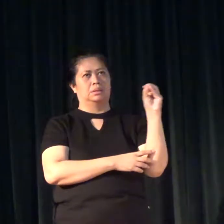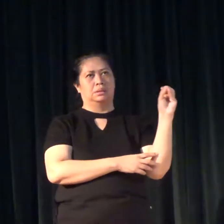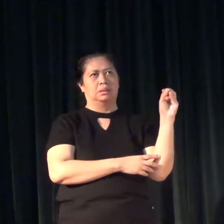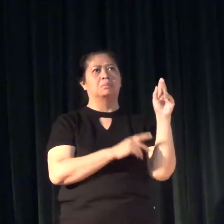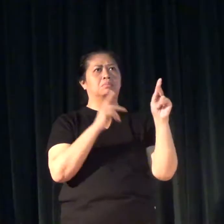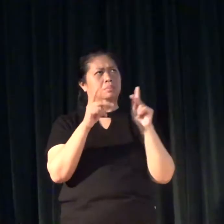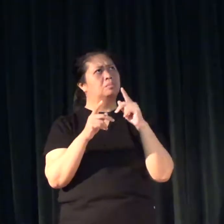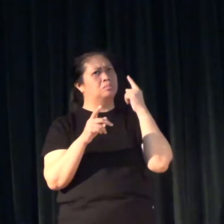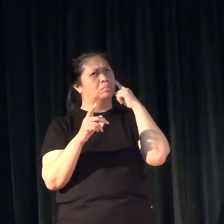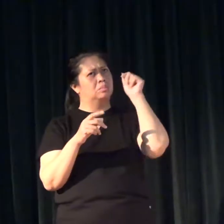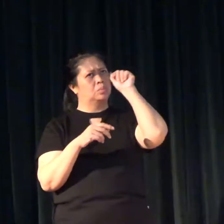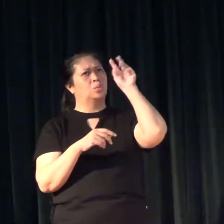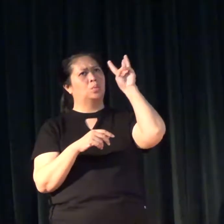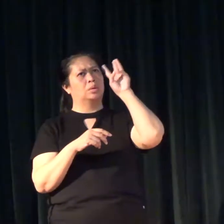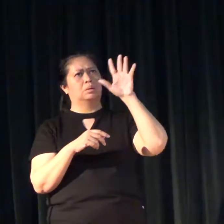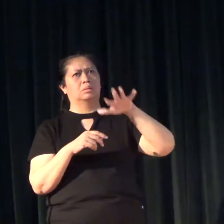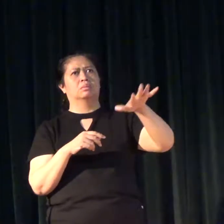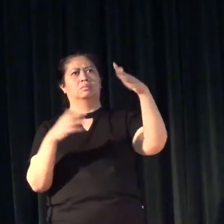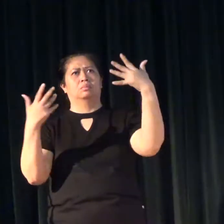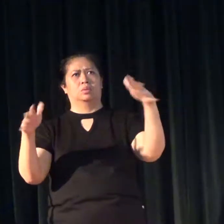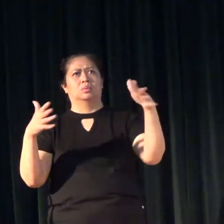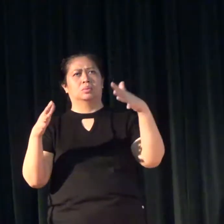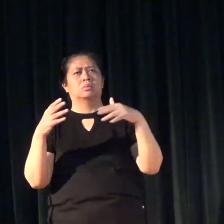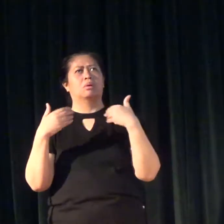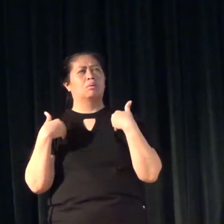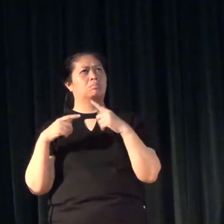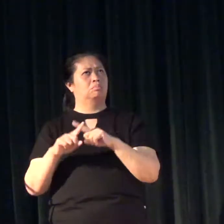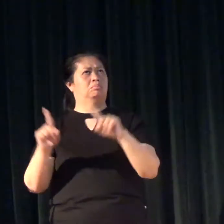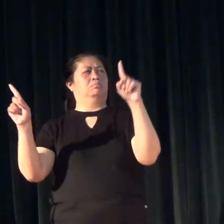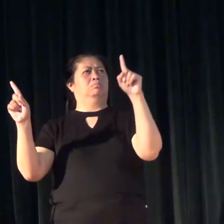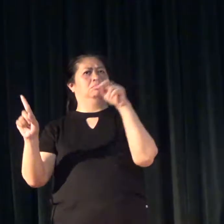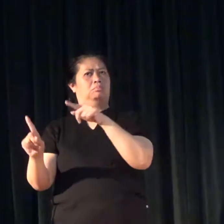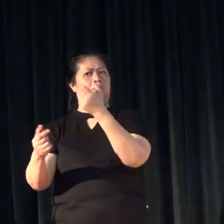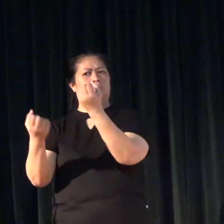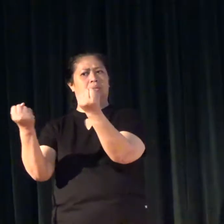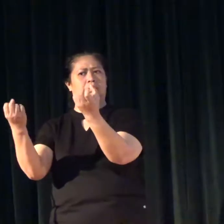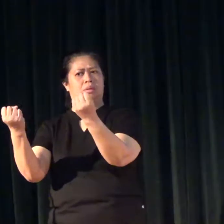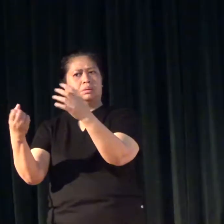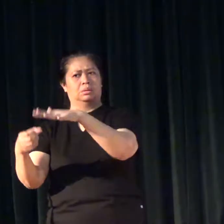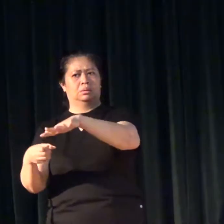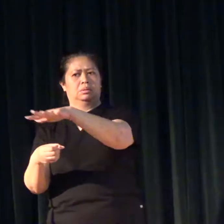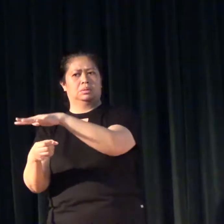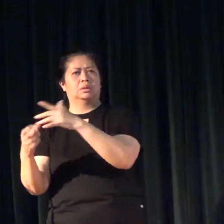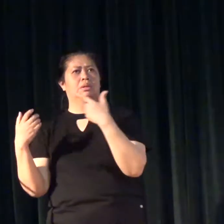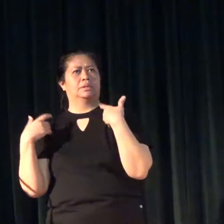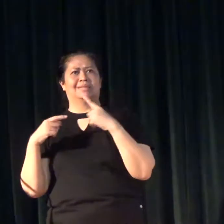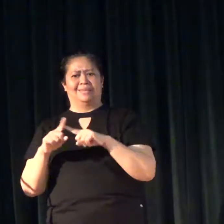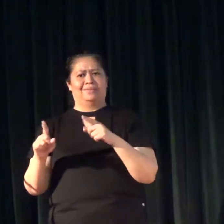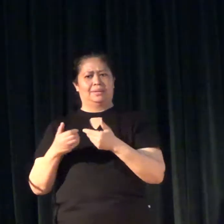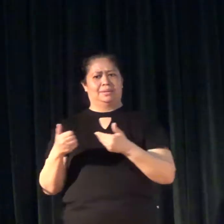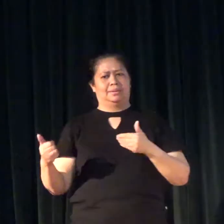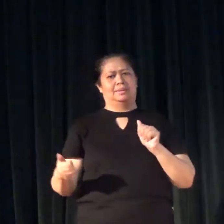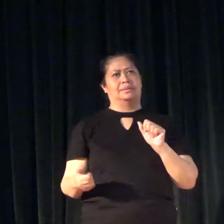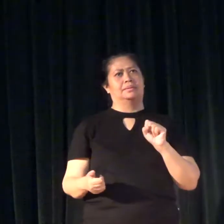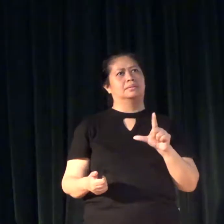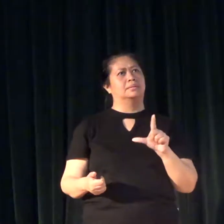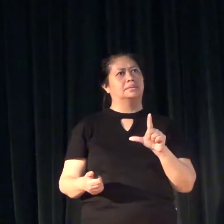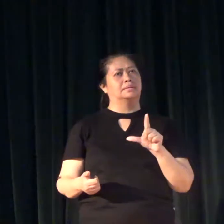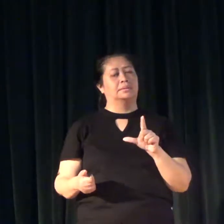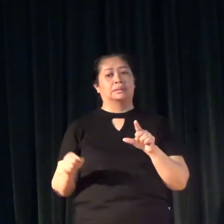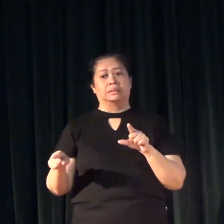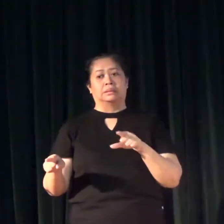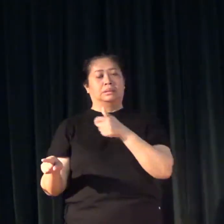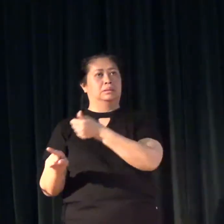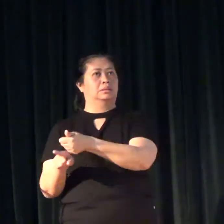people were aware of it, that there was a different sign language, different from ASL that